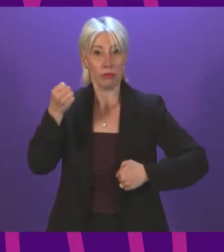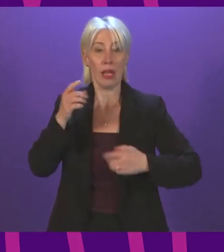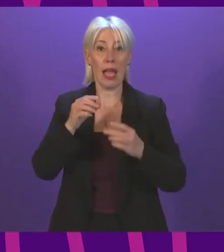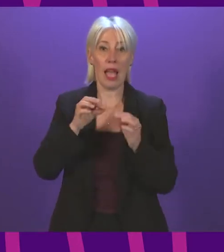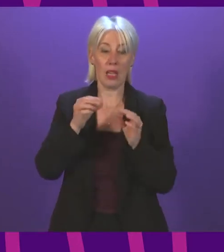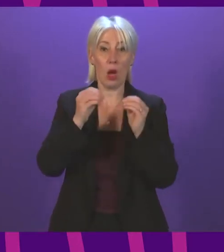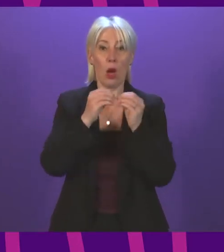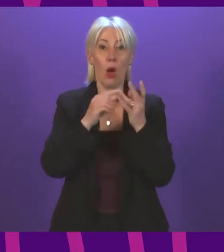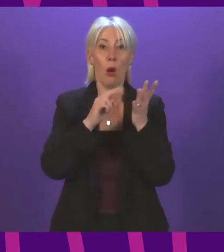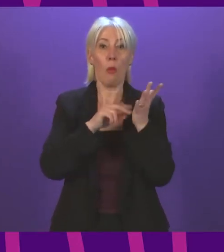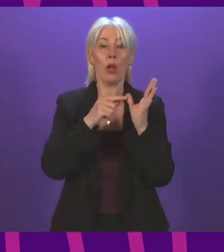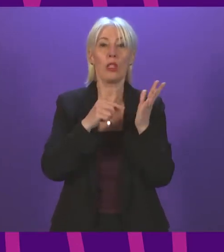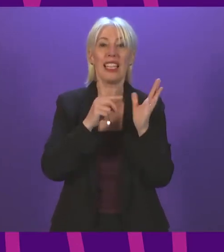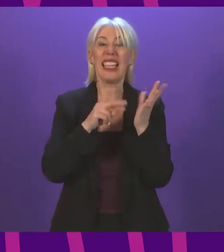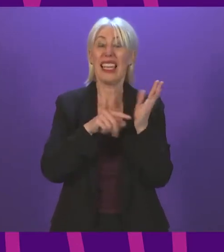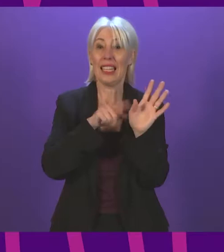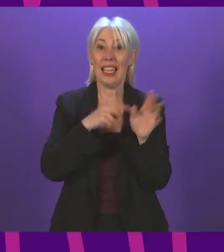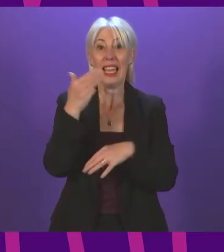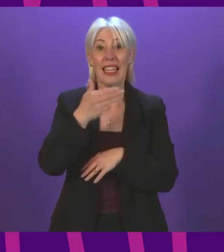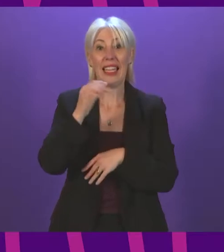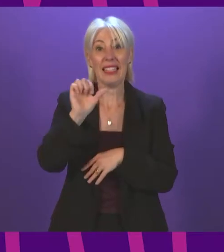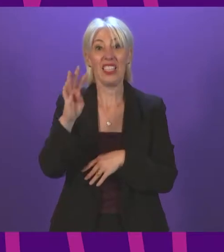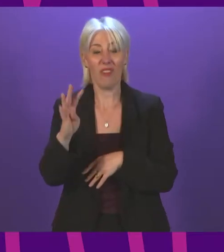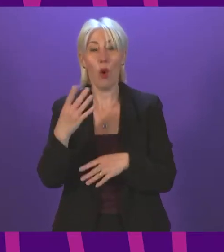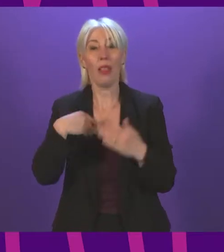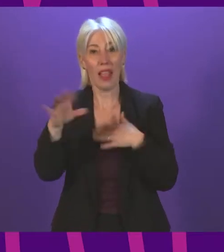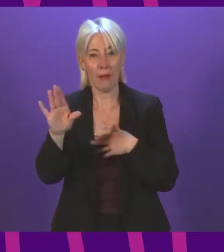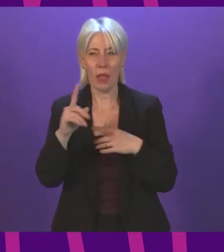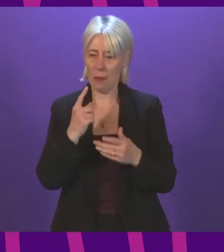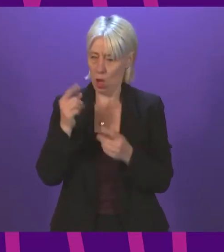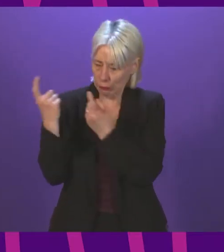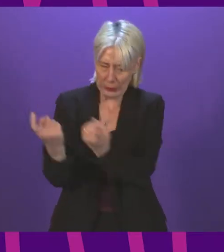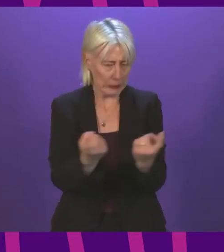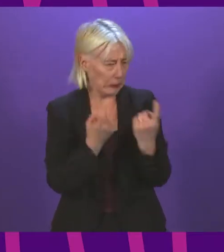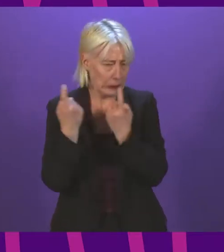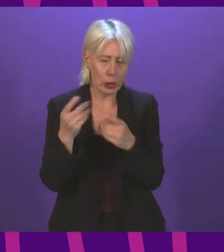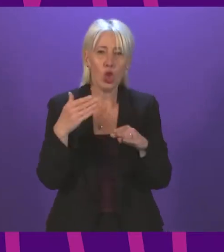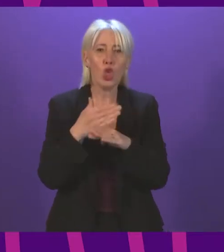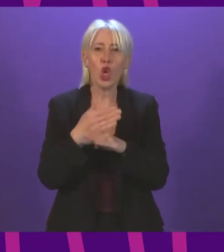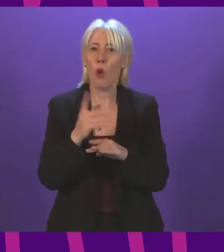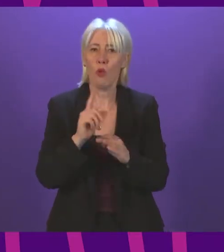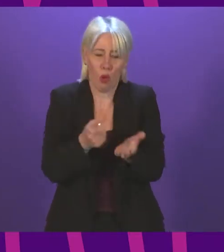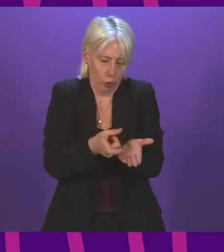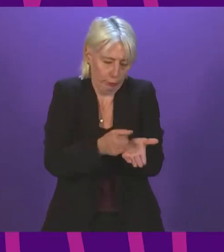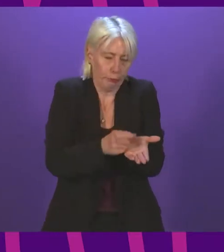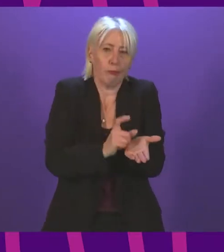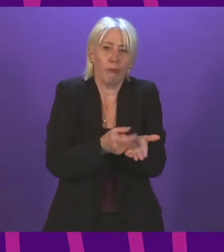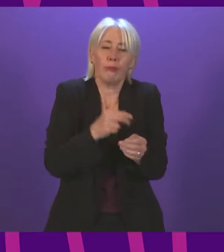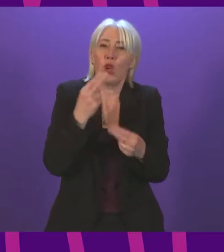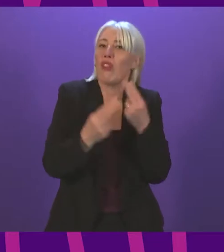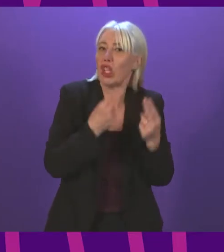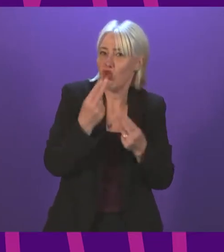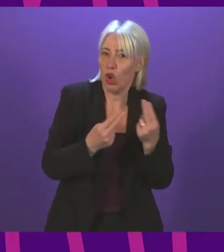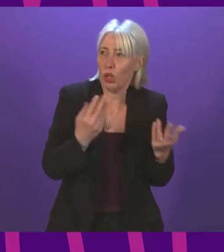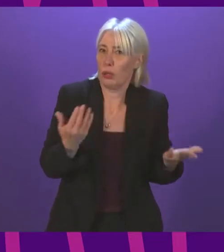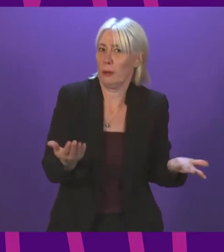1964. The only job available was peeling potatoes in a restaurant. My potato peeling